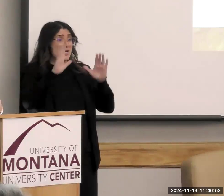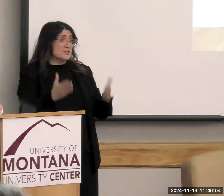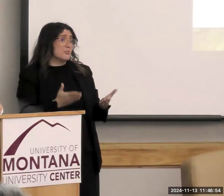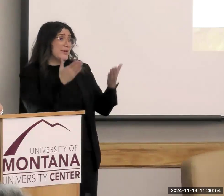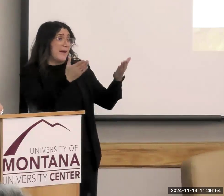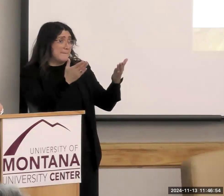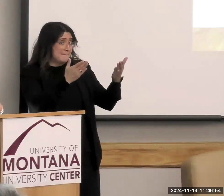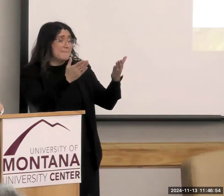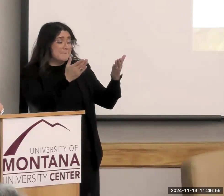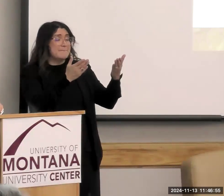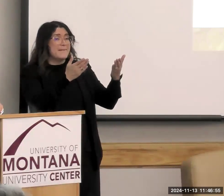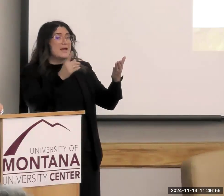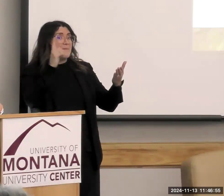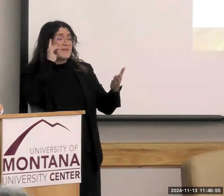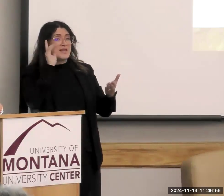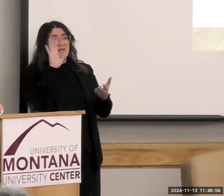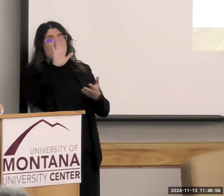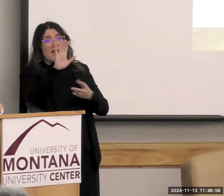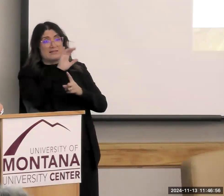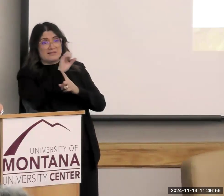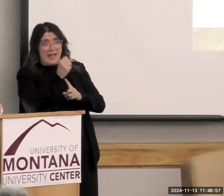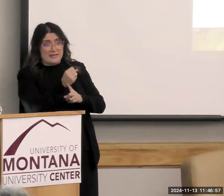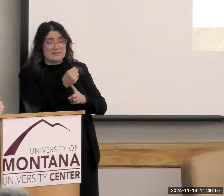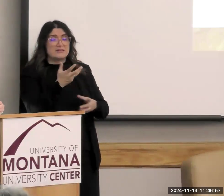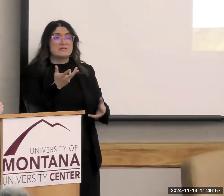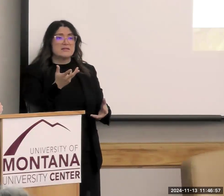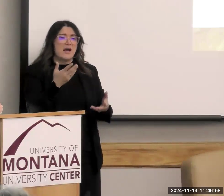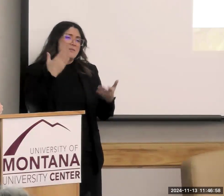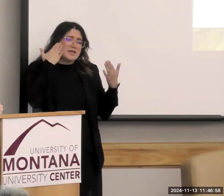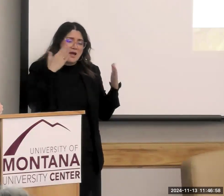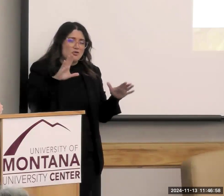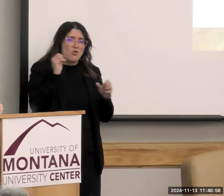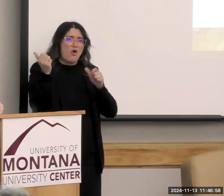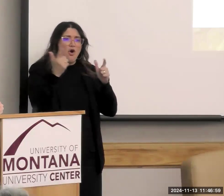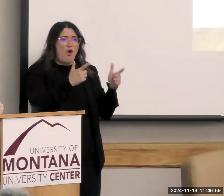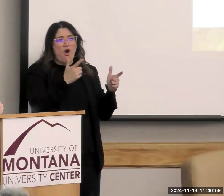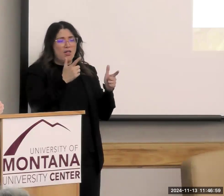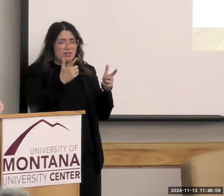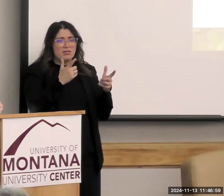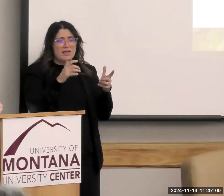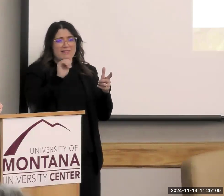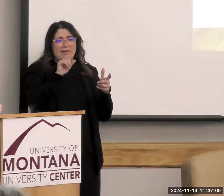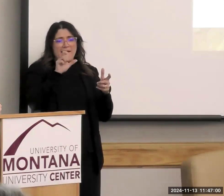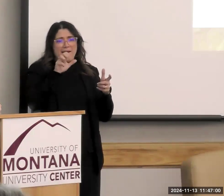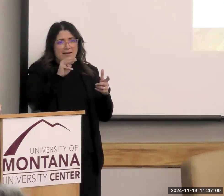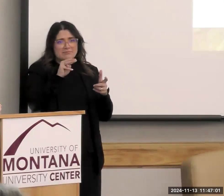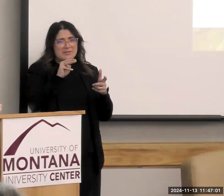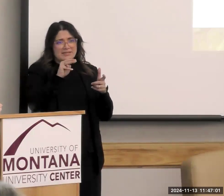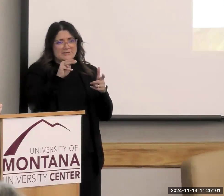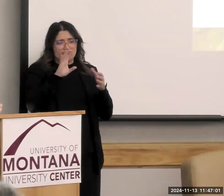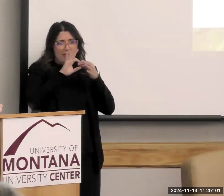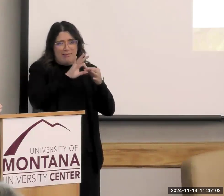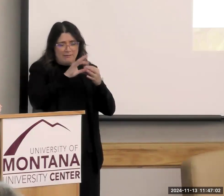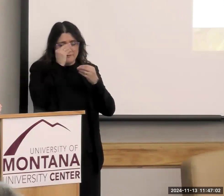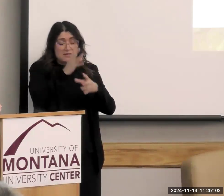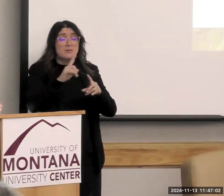thinking that in a case like that, I don't, I don't know all the administration of everything, but if it's anything that has to do with